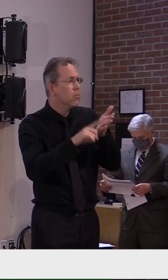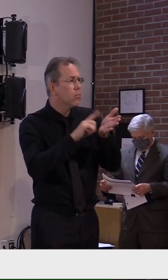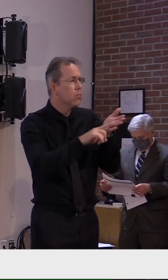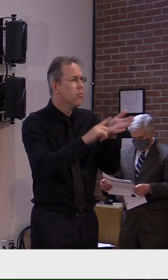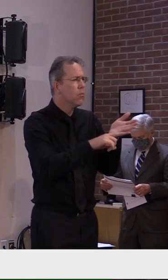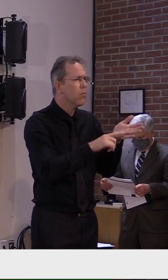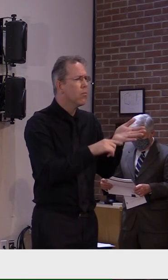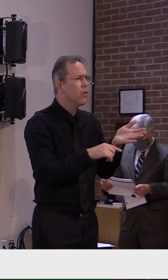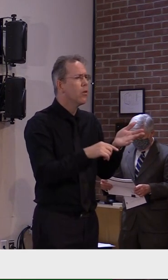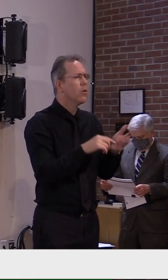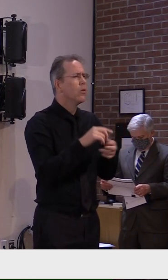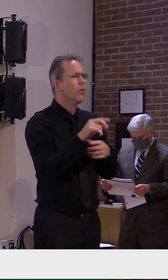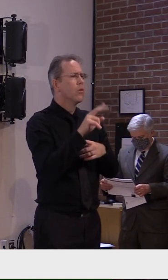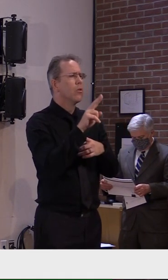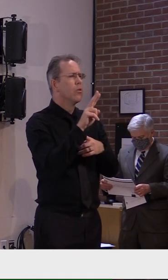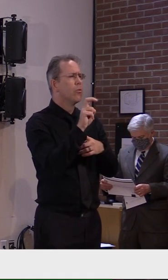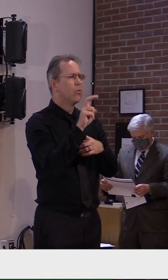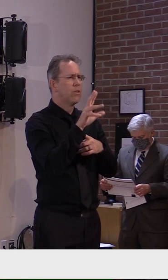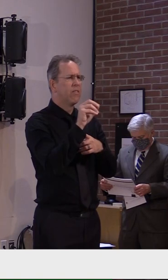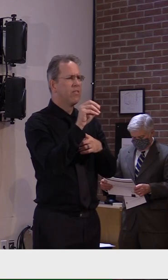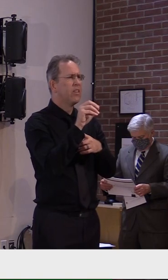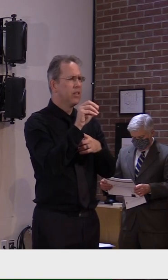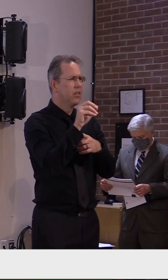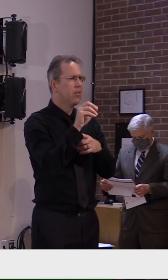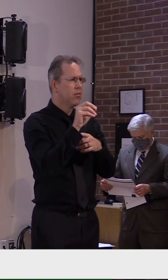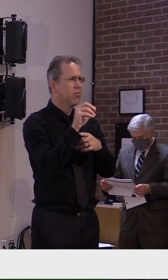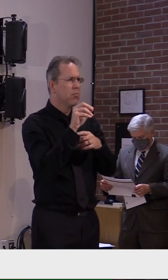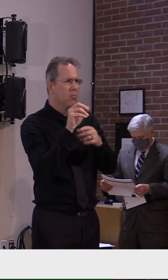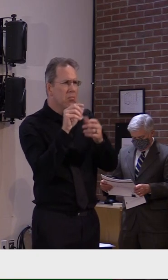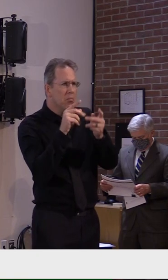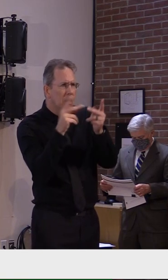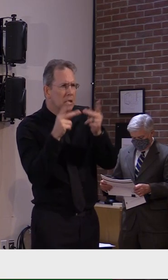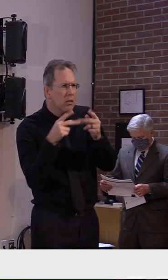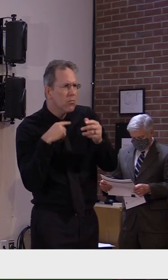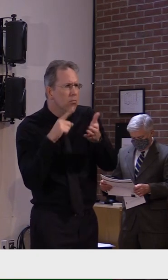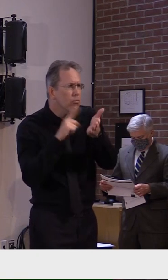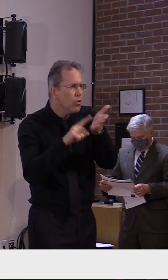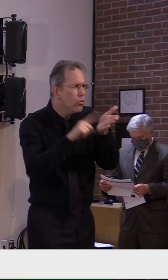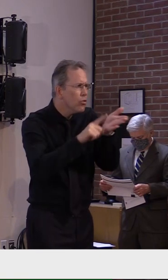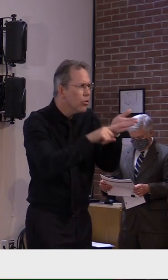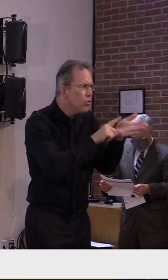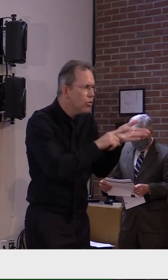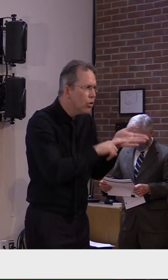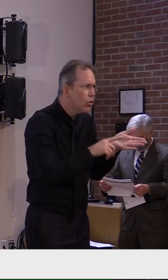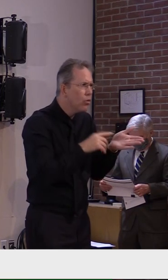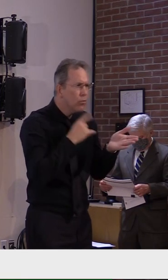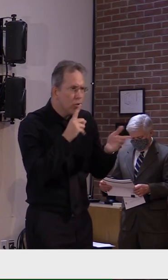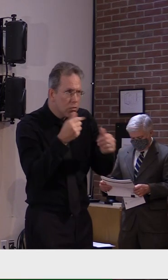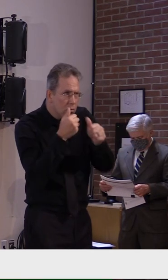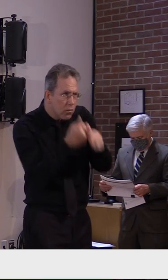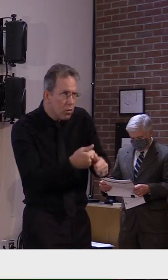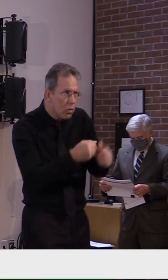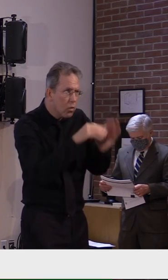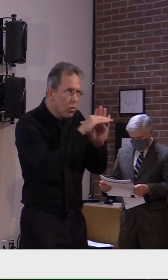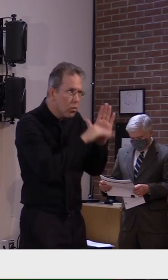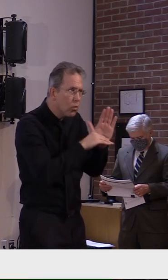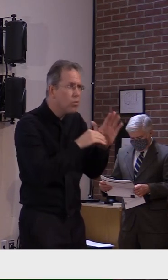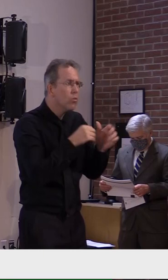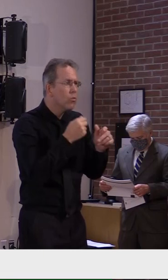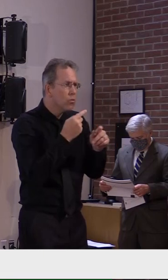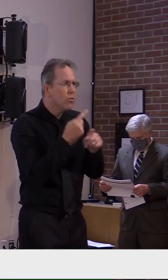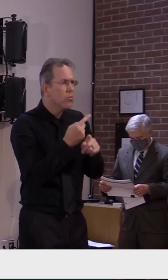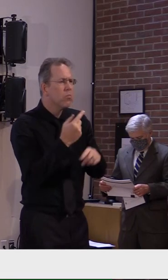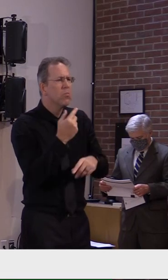some need for additional education, they're ongoing, and we'll continue to report those numbers as they come in.